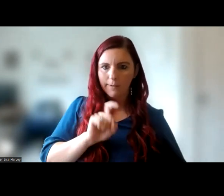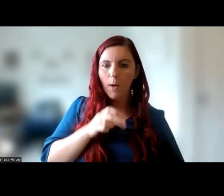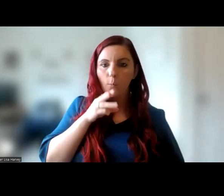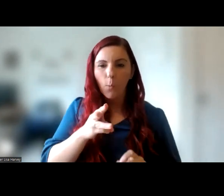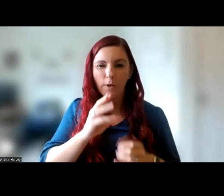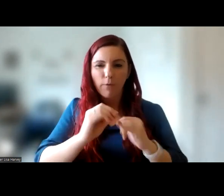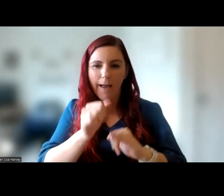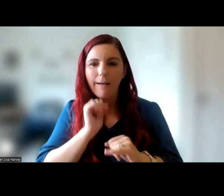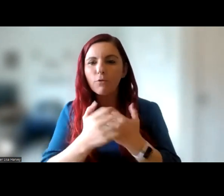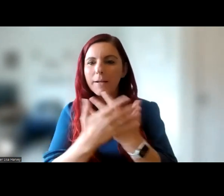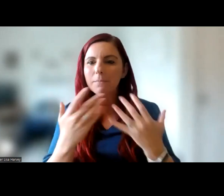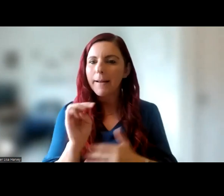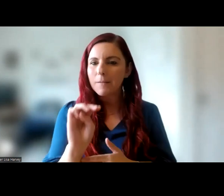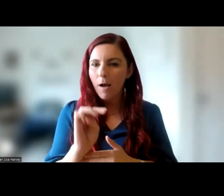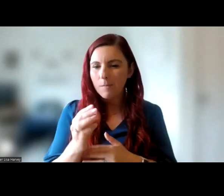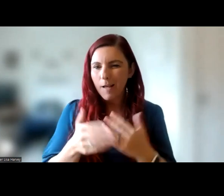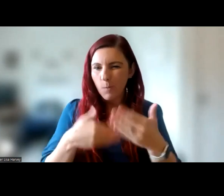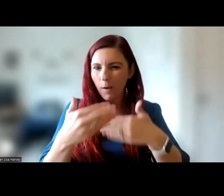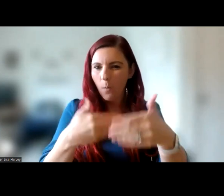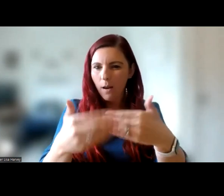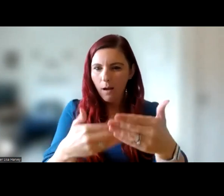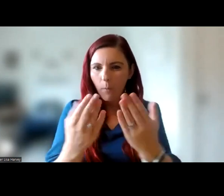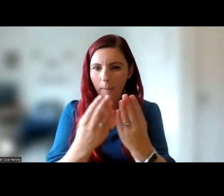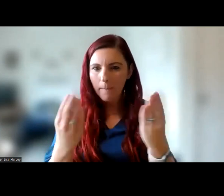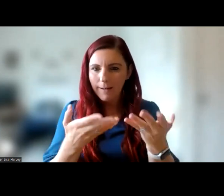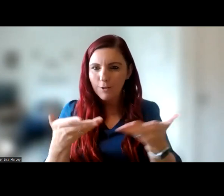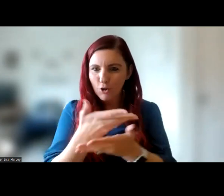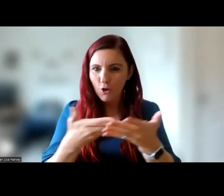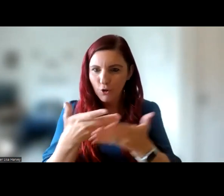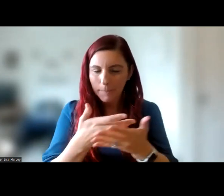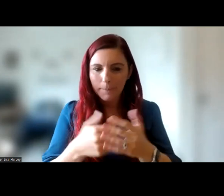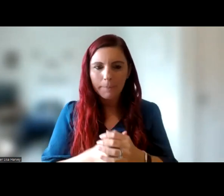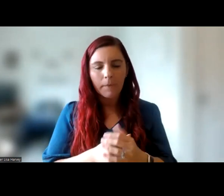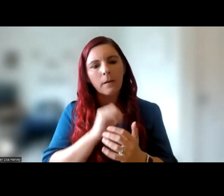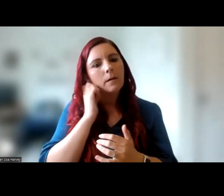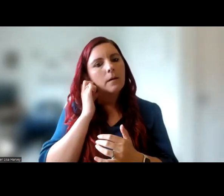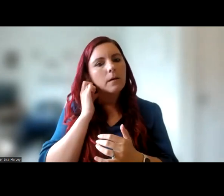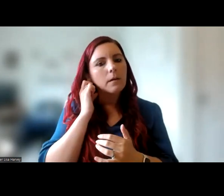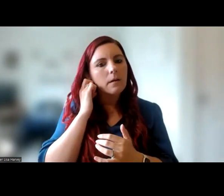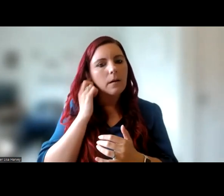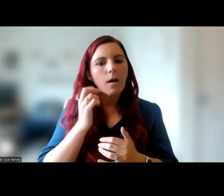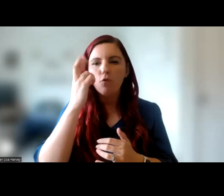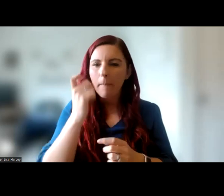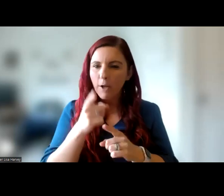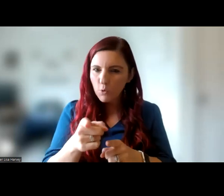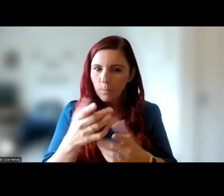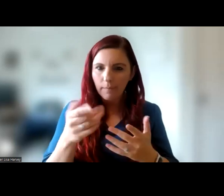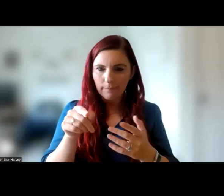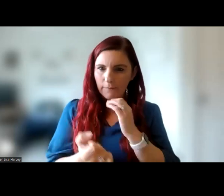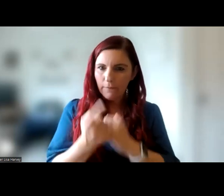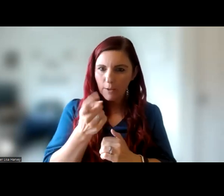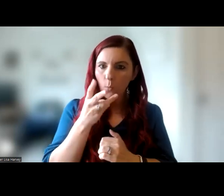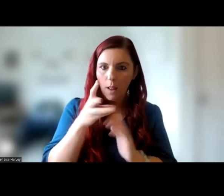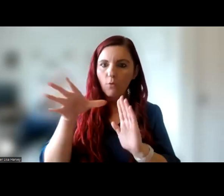of these as we can during the panel discussion towards the end of the webinar. Just a reminder that this event is being